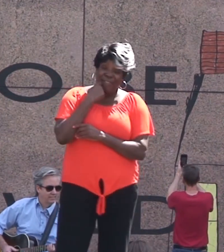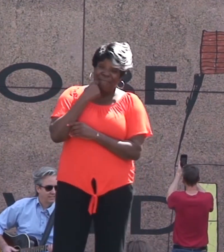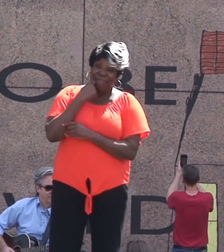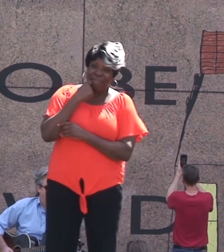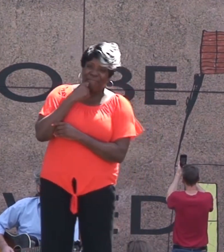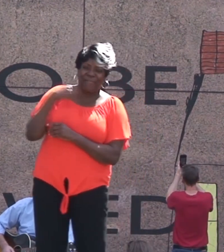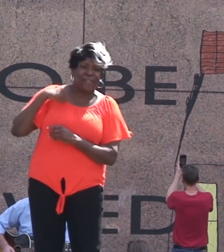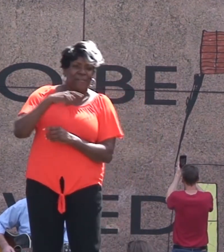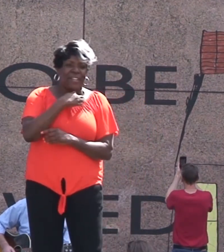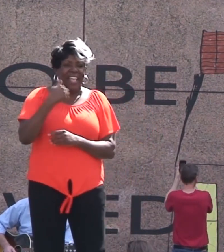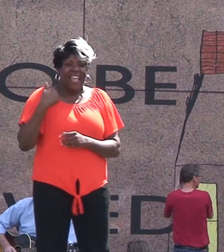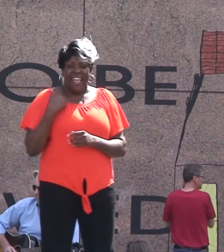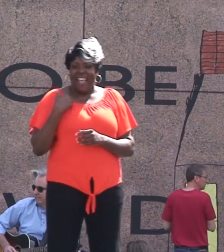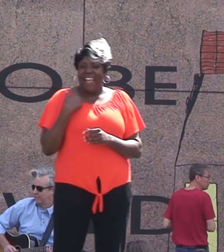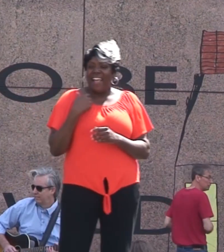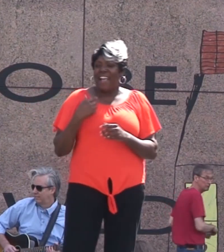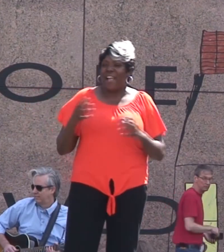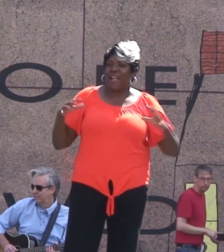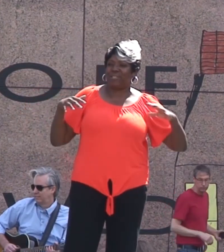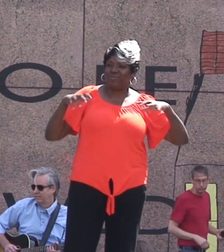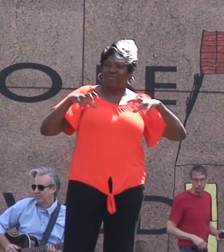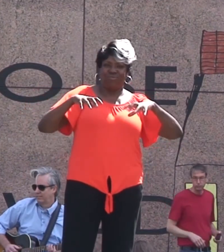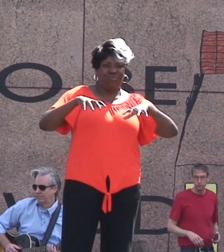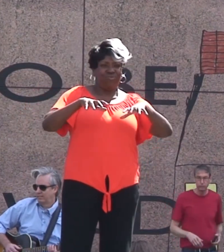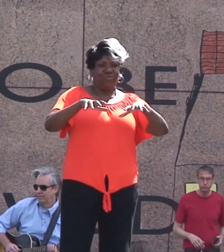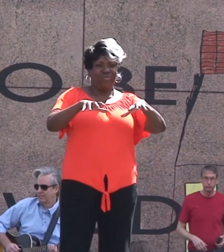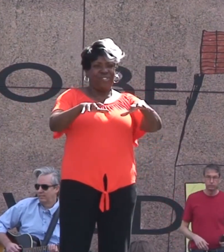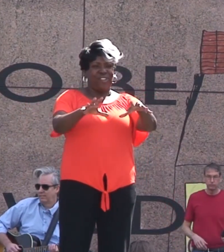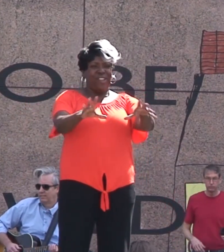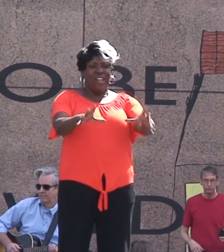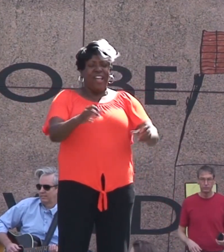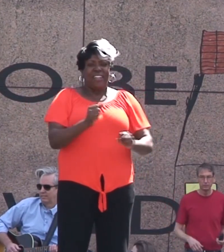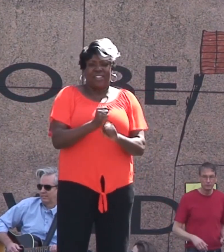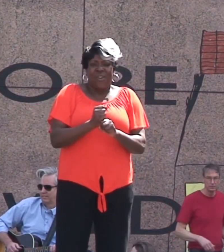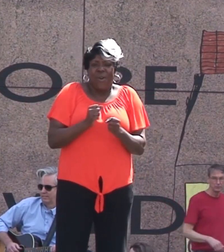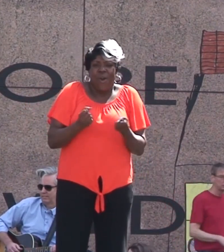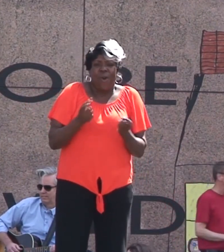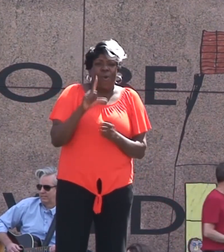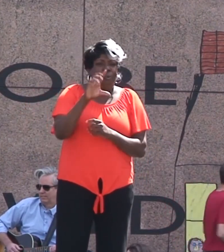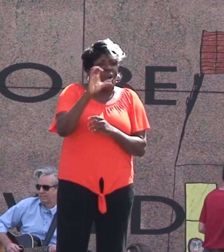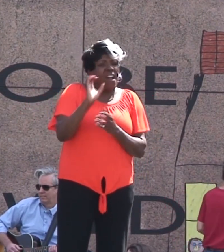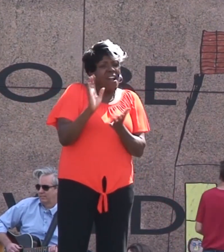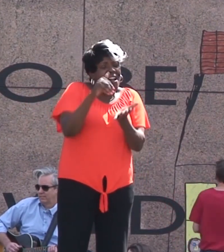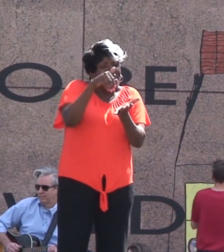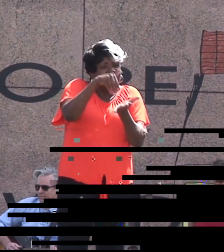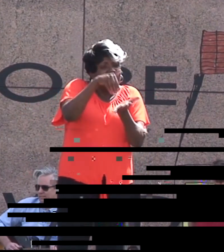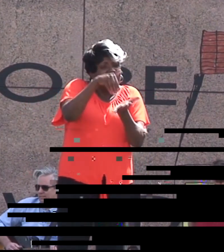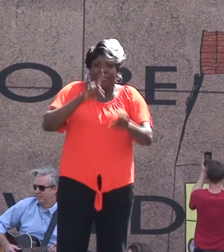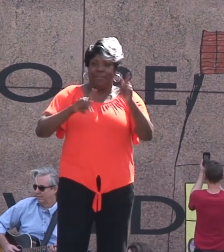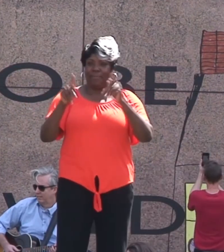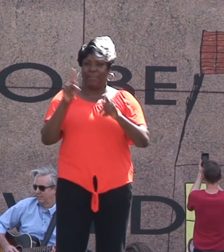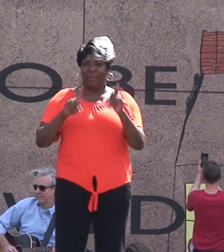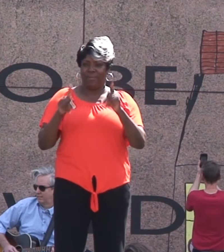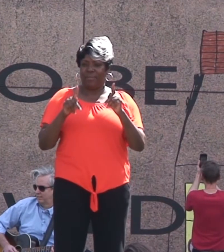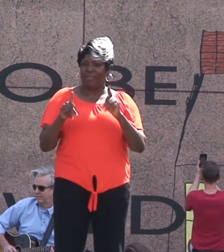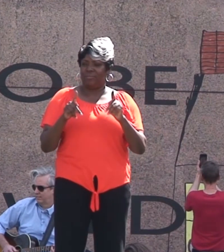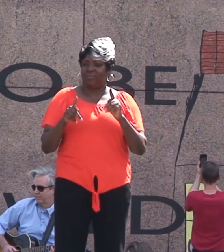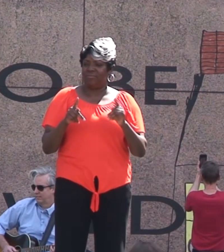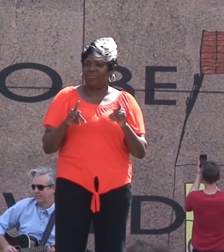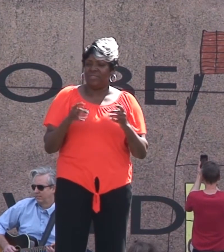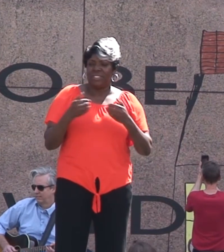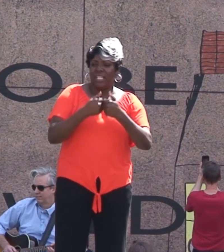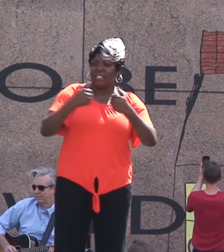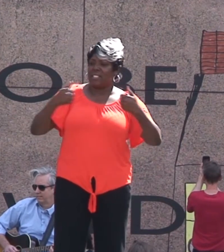We have stadiums That can hold 100,000 people It's all incredible technology Indistinguishable from magic